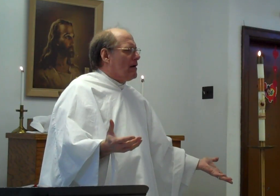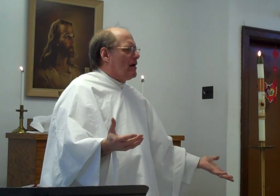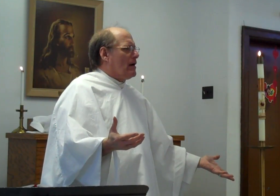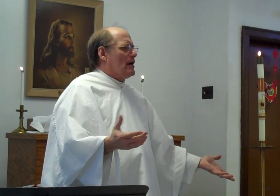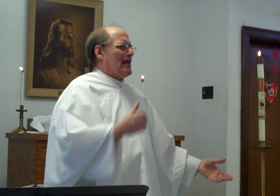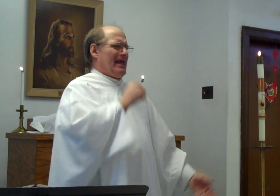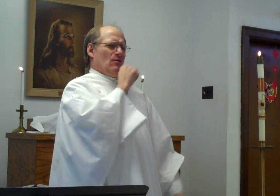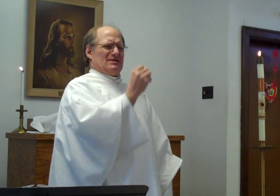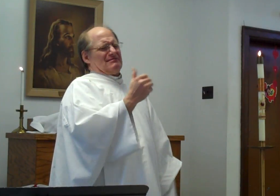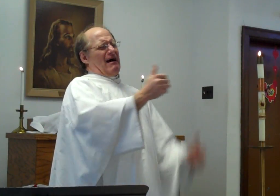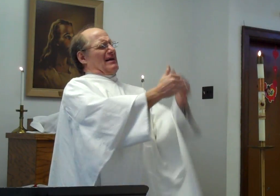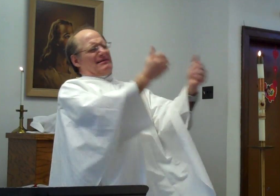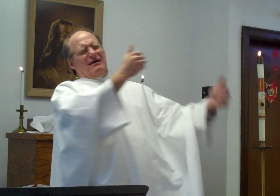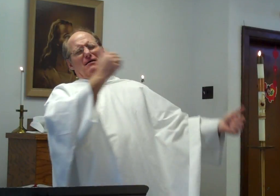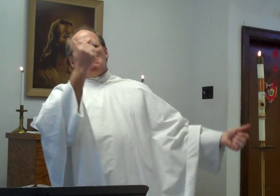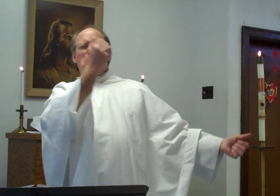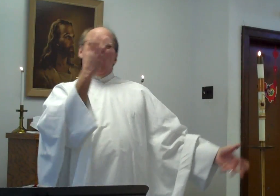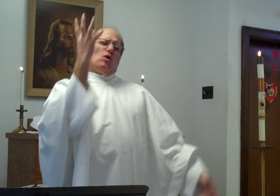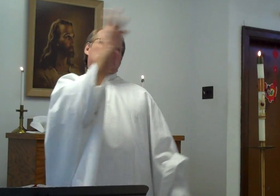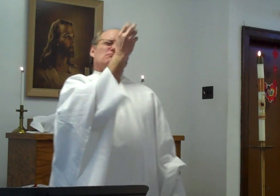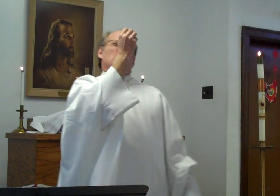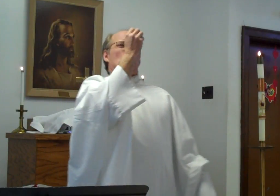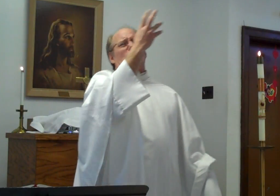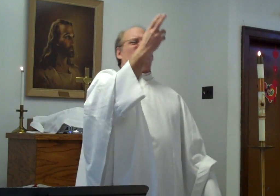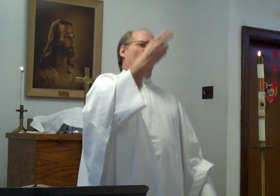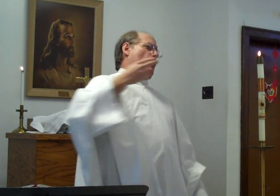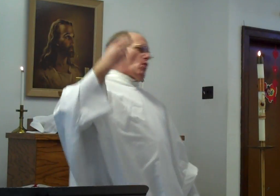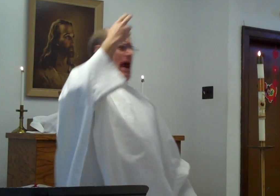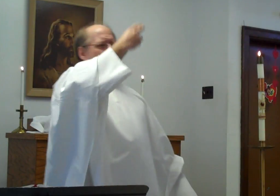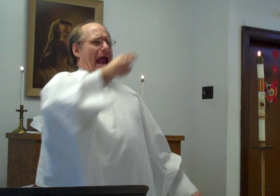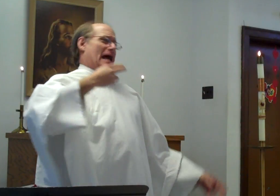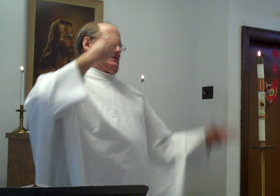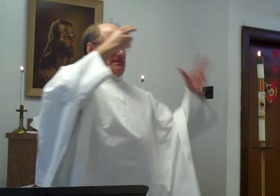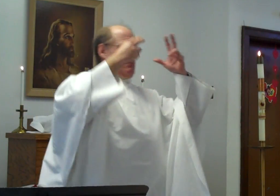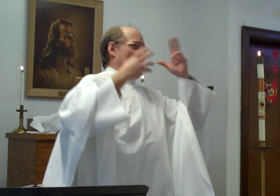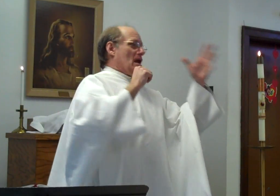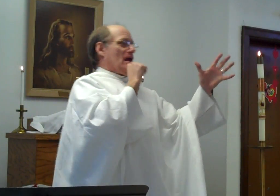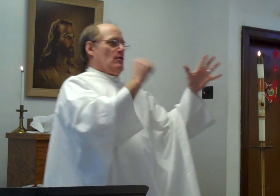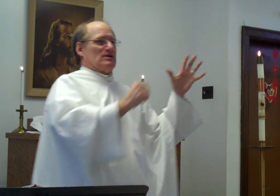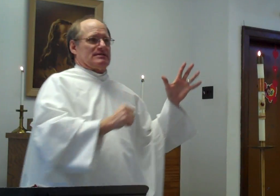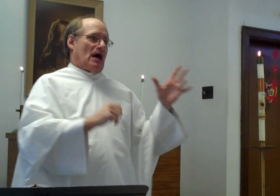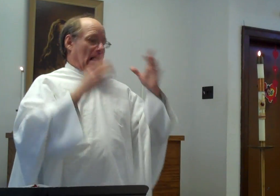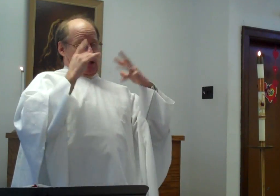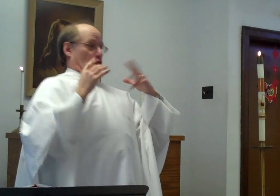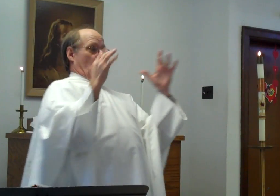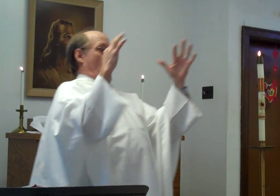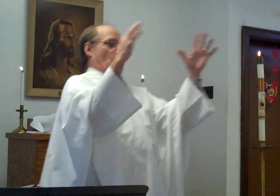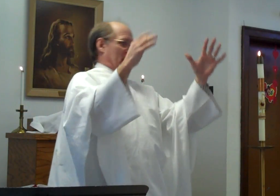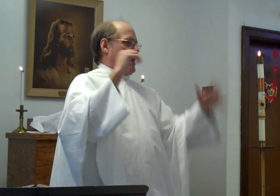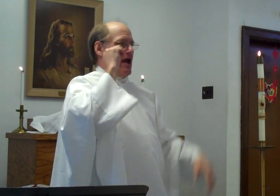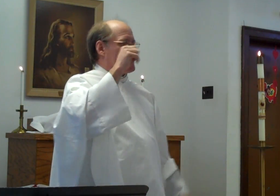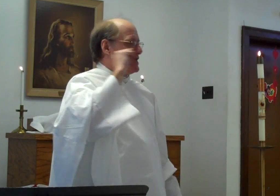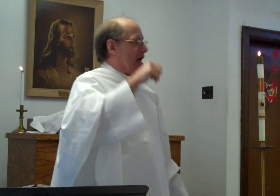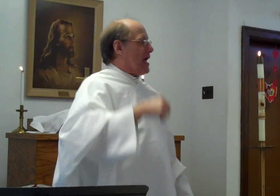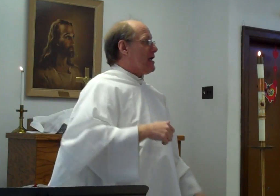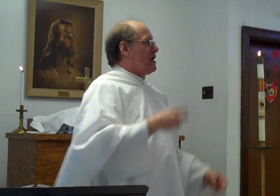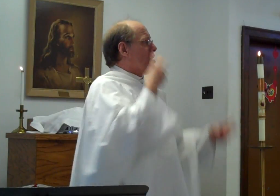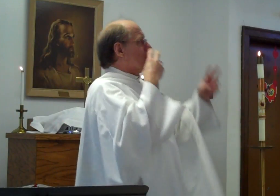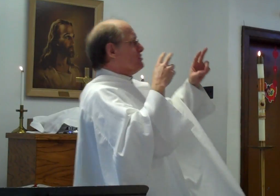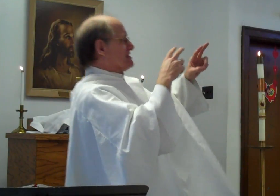He was not most beautiful or handsome. He was not glowing every day. You